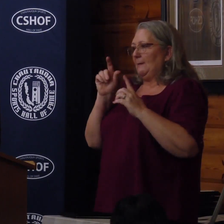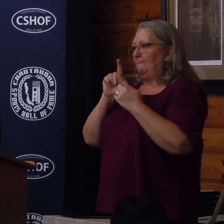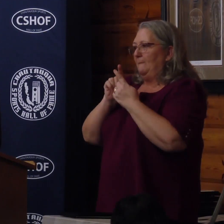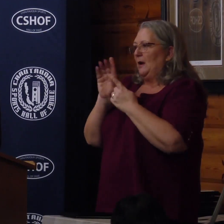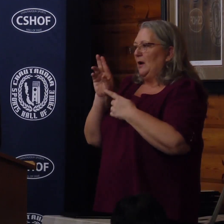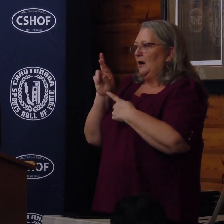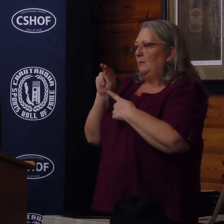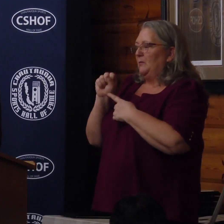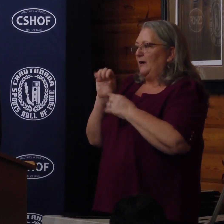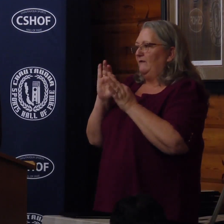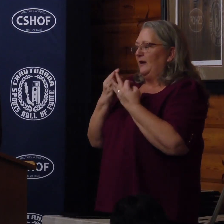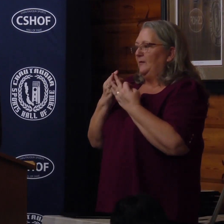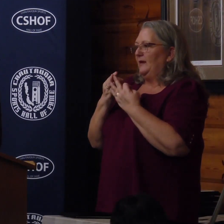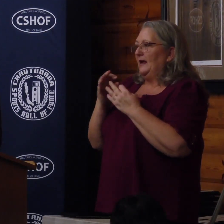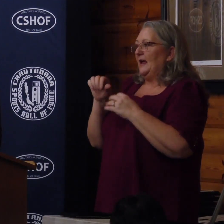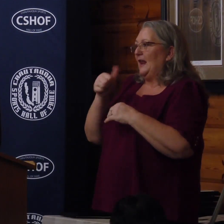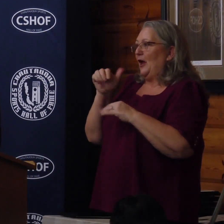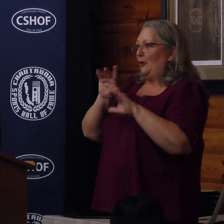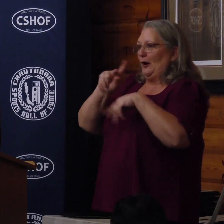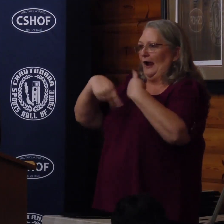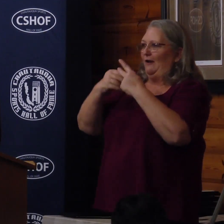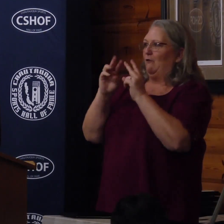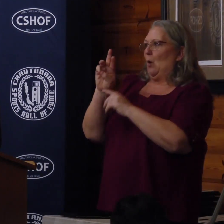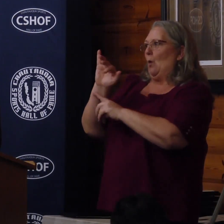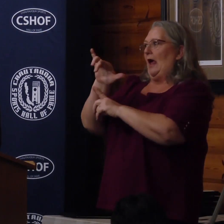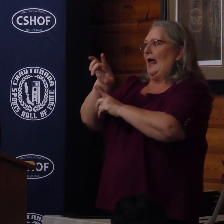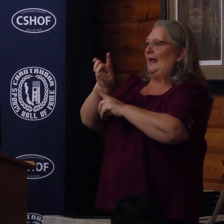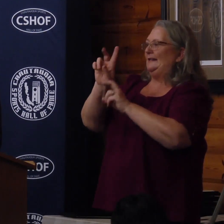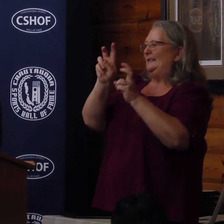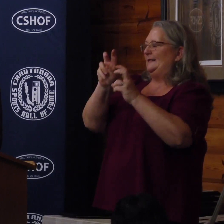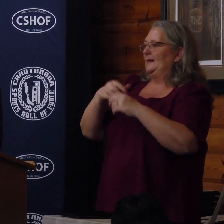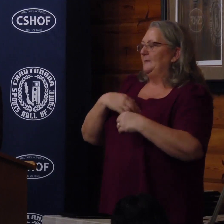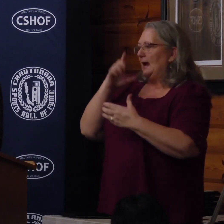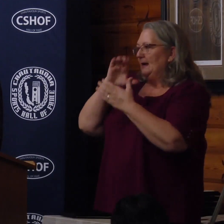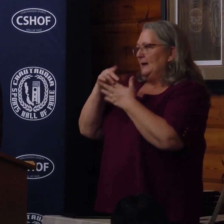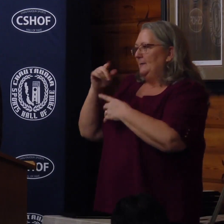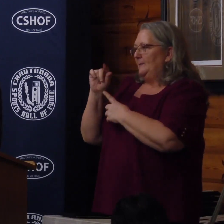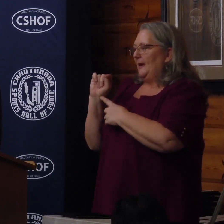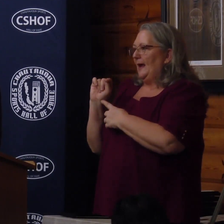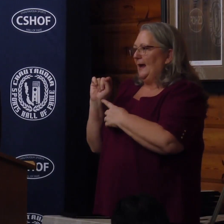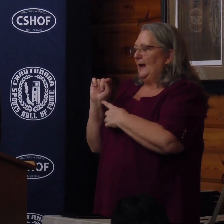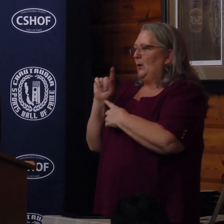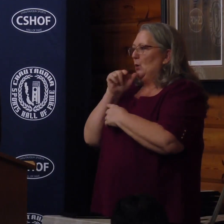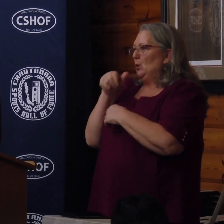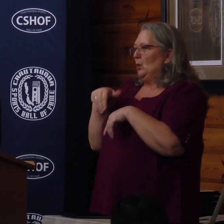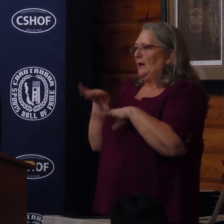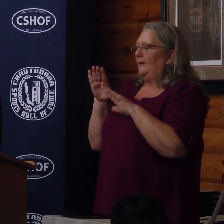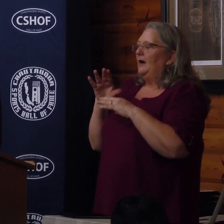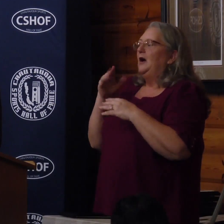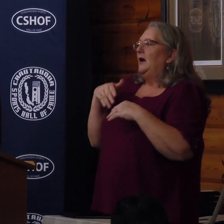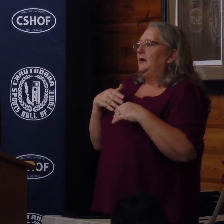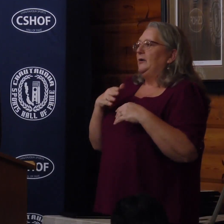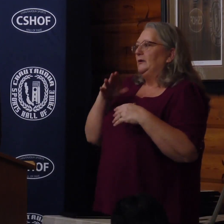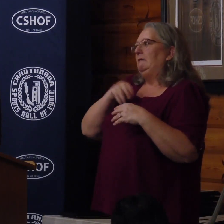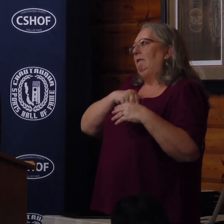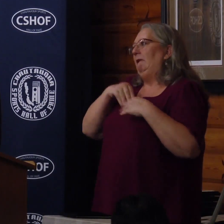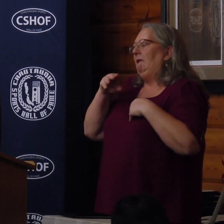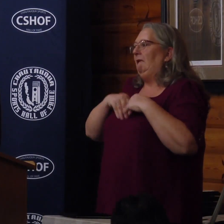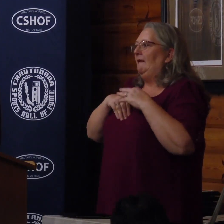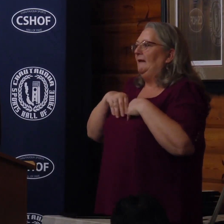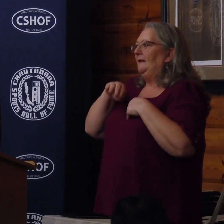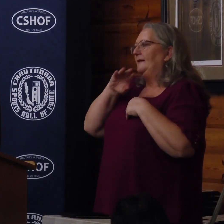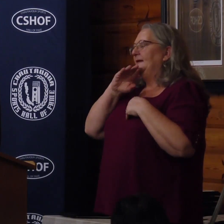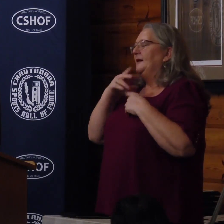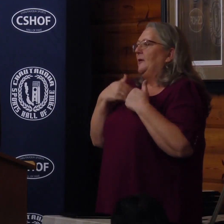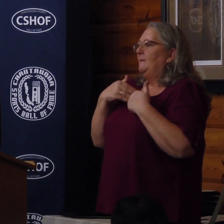another form of wild. My husband, Pat, the guy who's put up with me, with all my crazy ideas